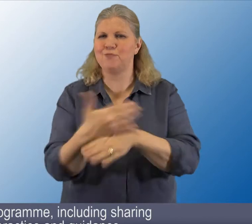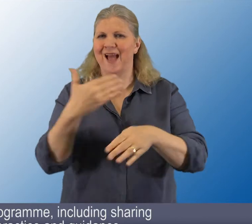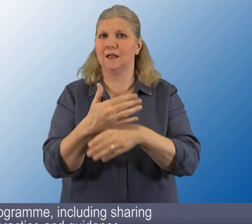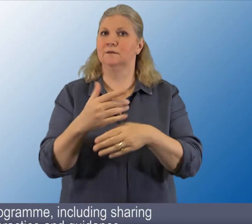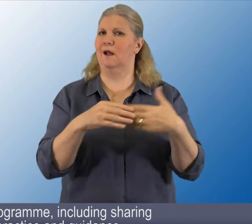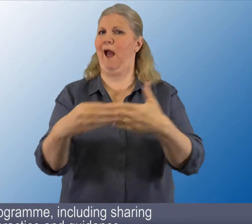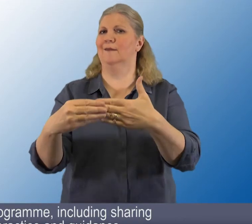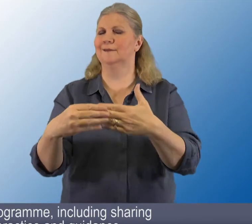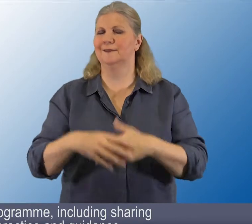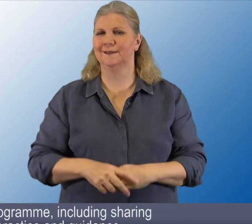16.